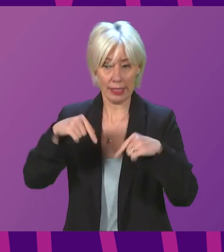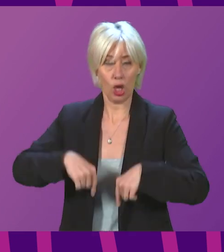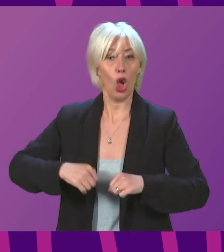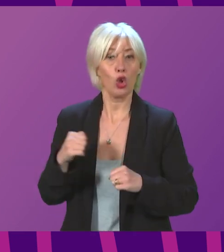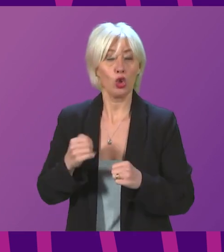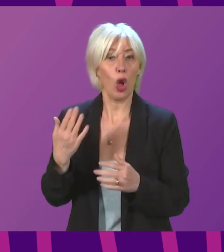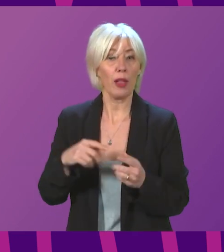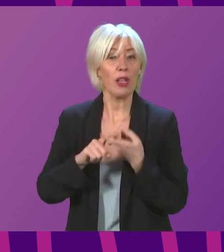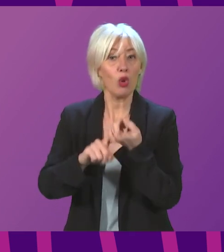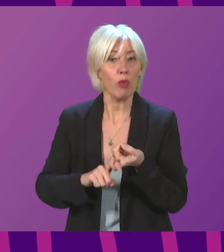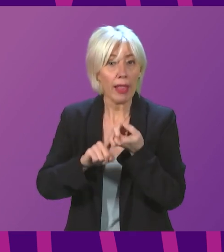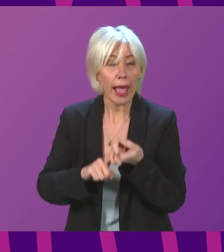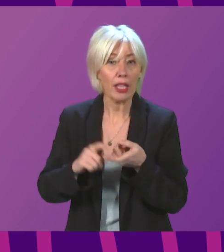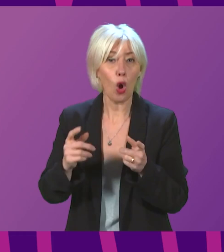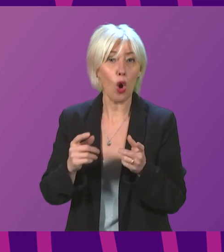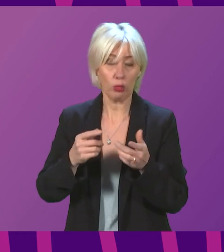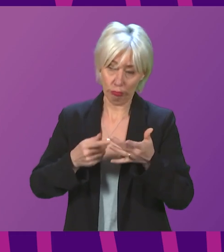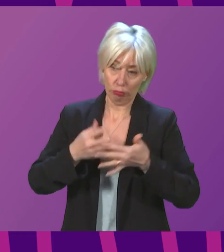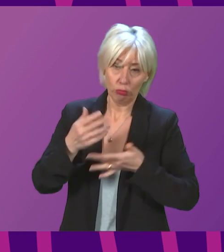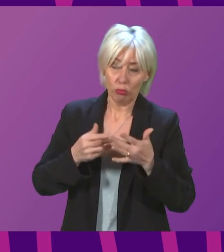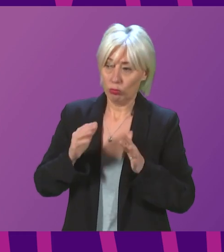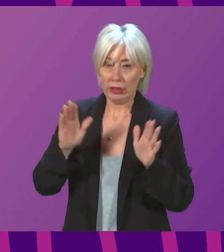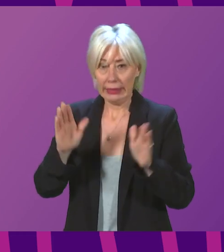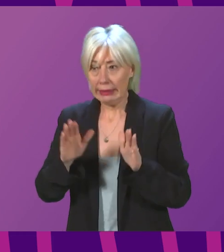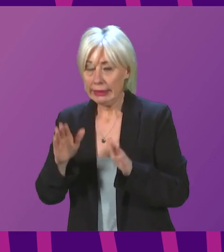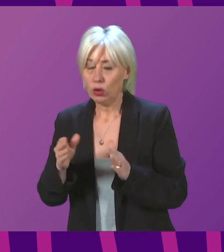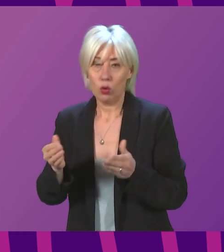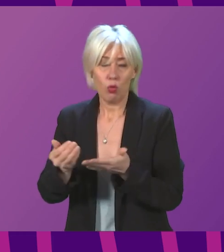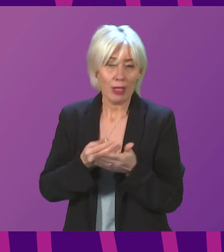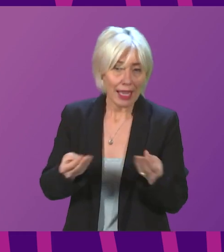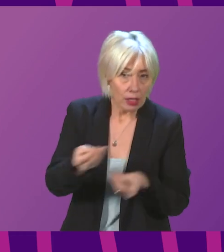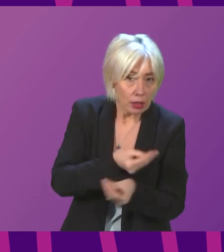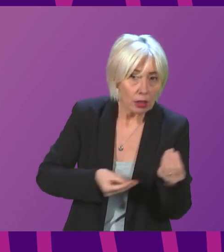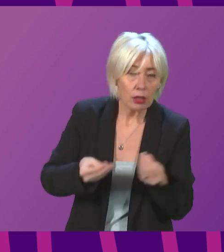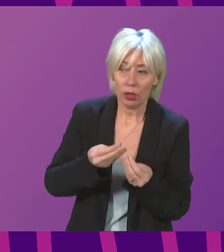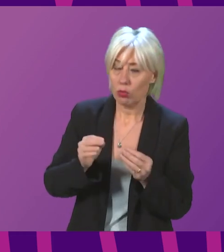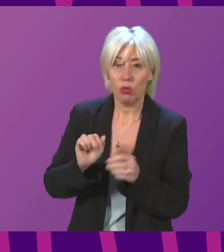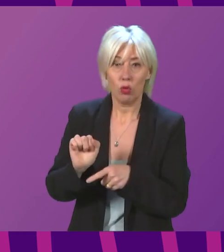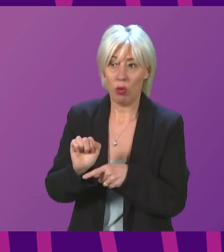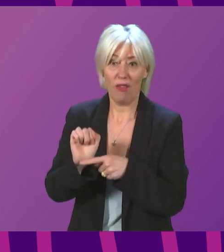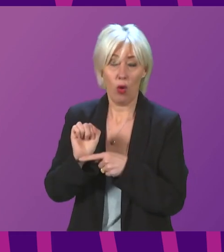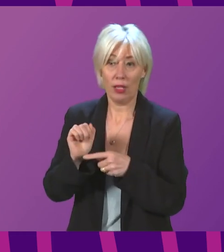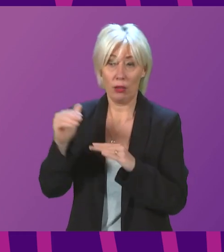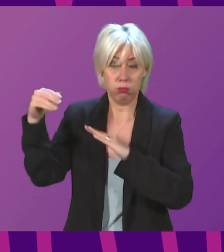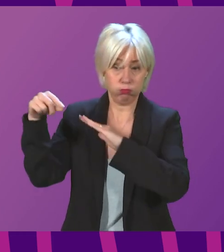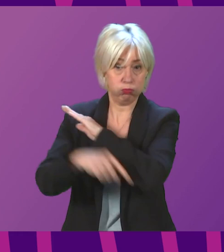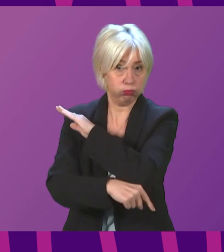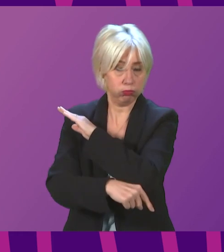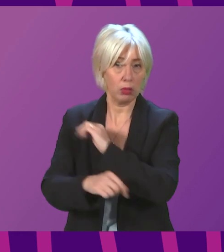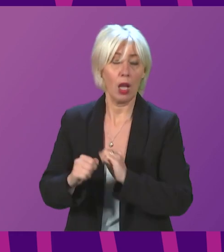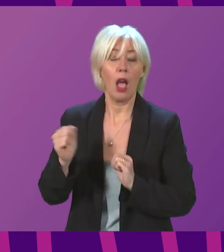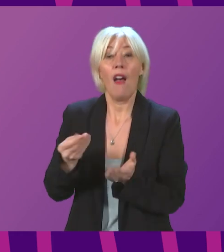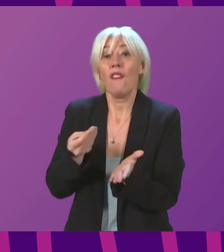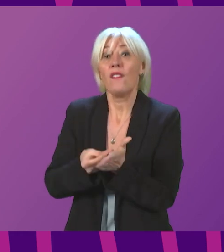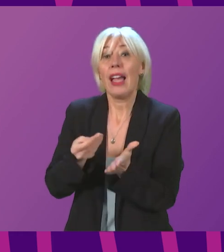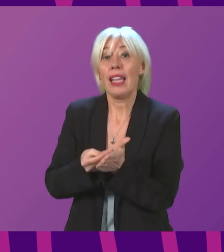relied on quantitative easing to save livelihoods, protect our economy and avoid a catastrophic depression. Earlier this week the Finance